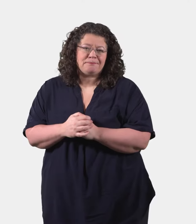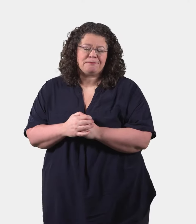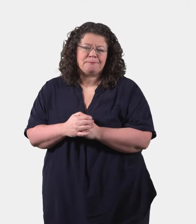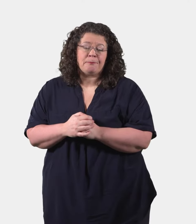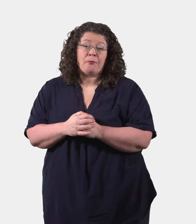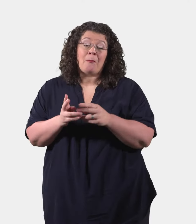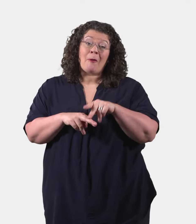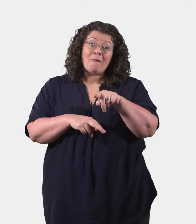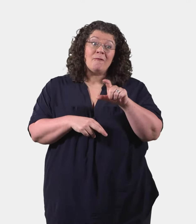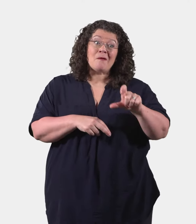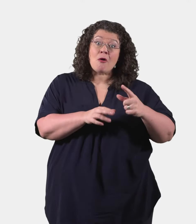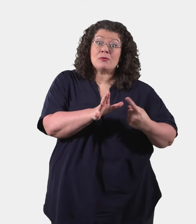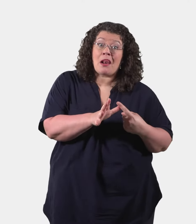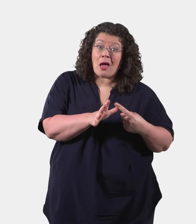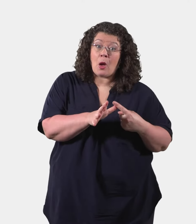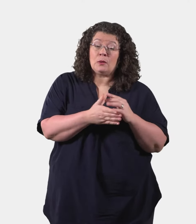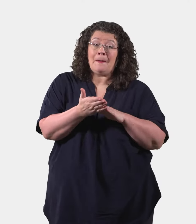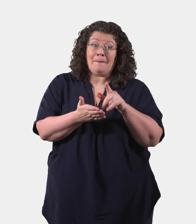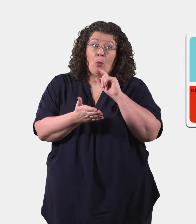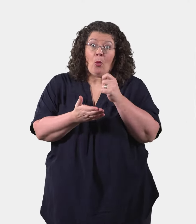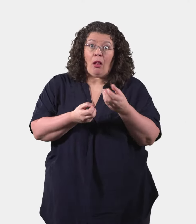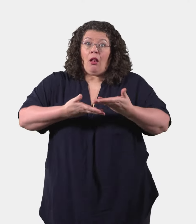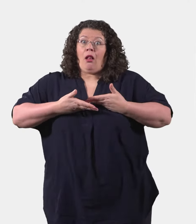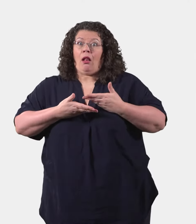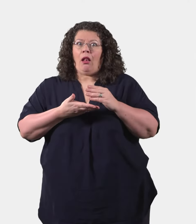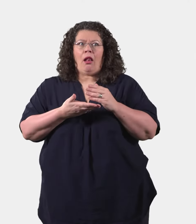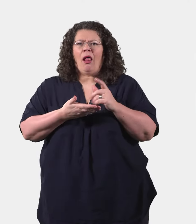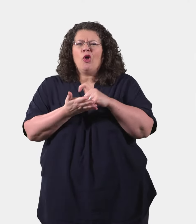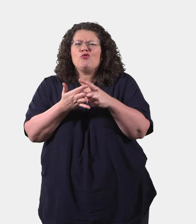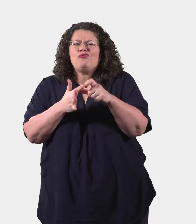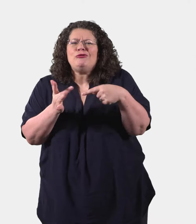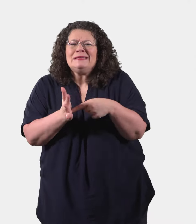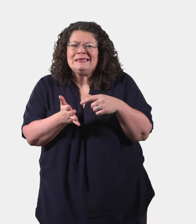If you get Carer's Allowance, you will get credits to protect your National Insurance Record.